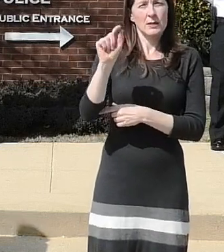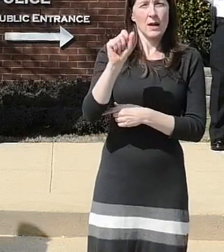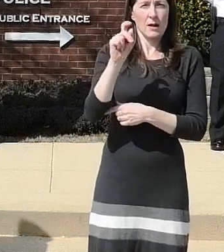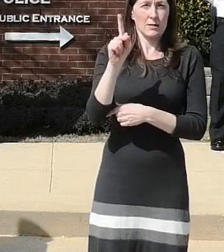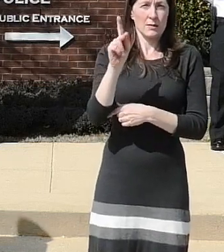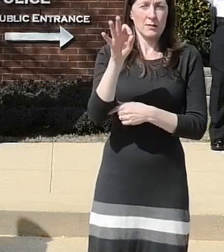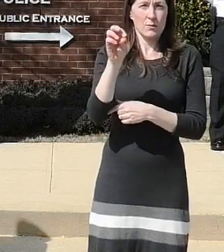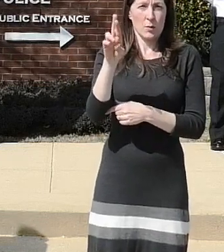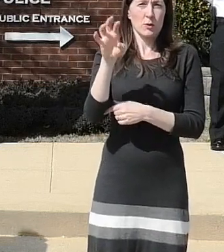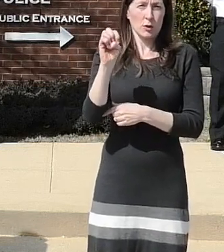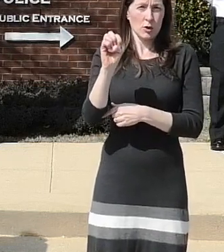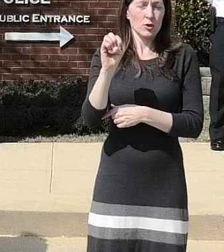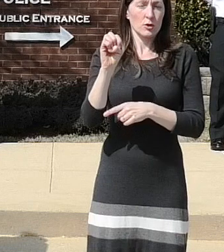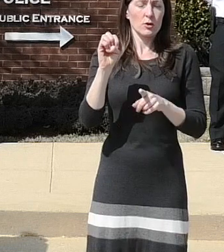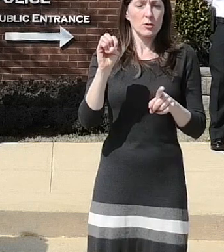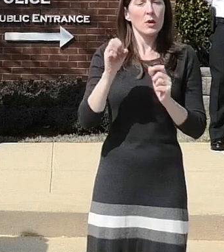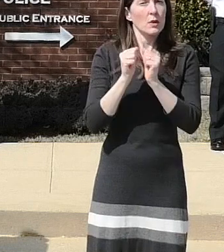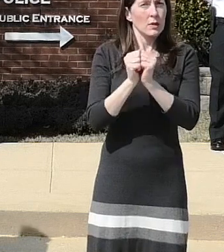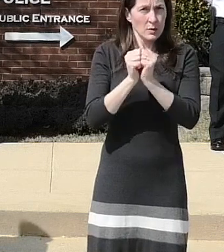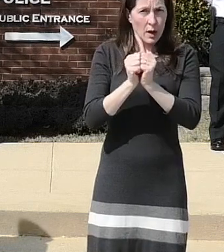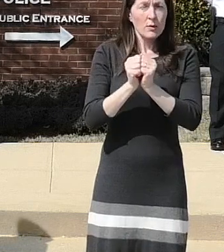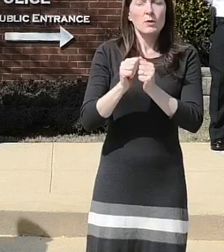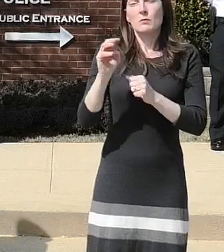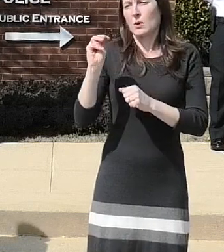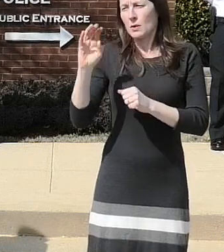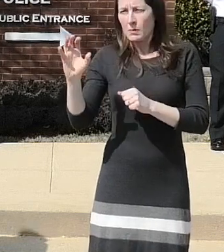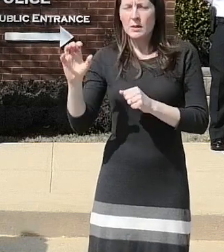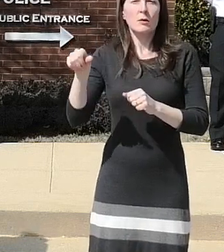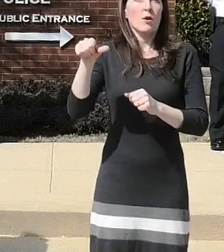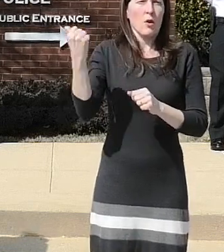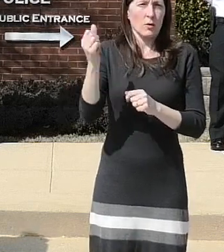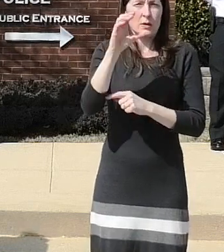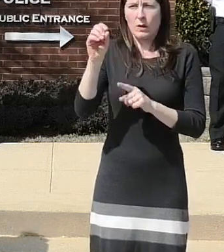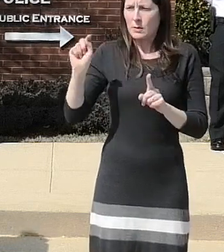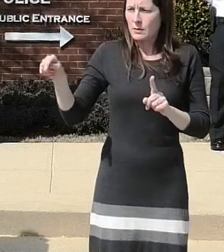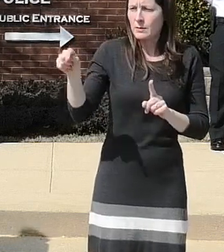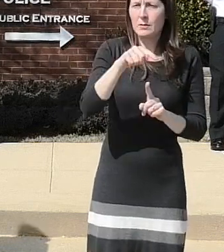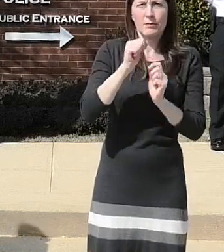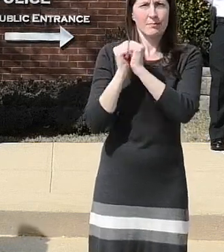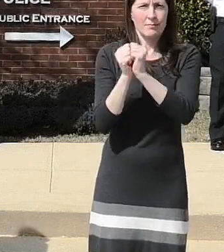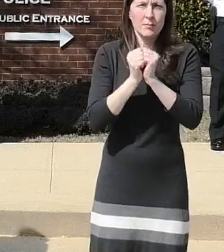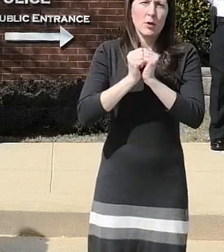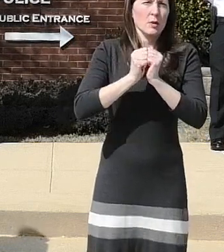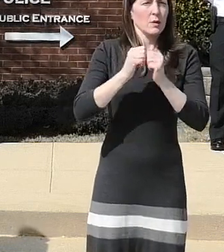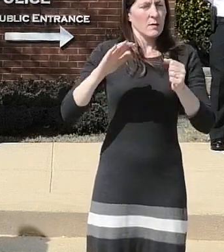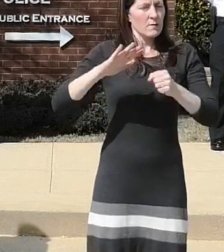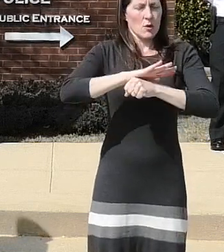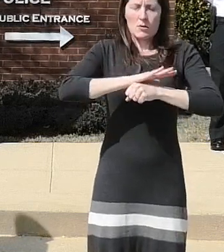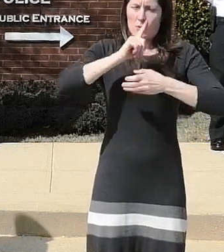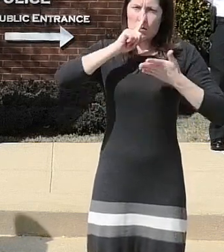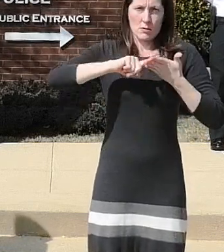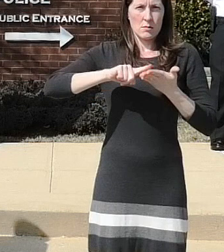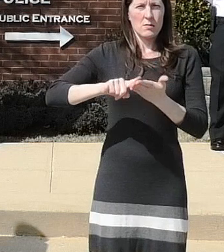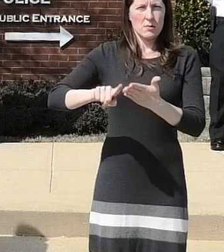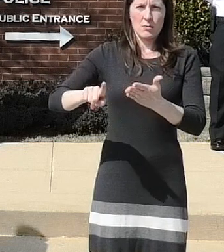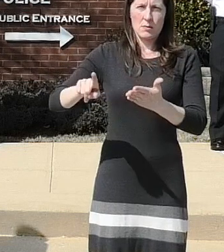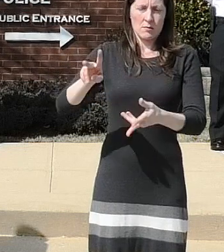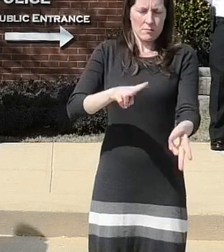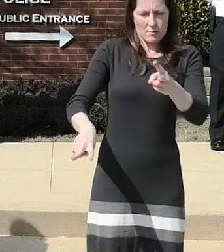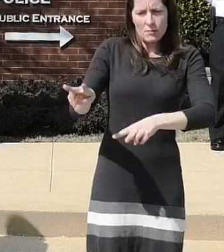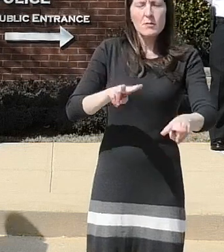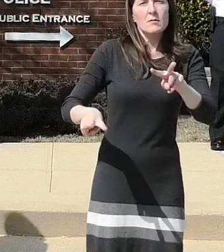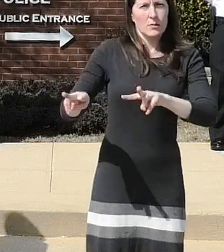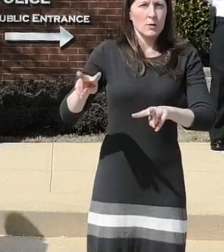office and the frederick county sheriff's office conducted a thorough investigation the task force worked with our regional partners to